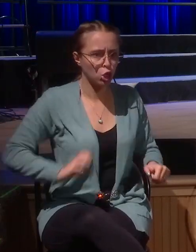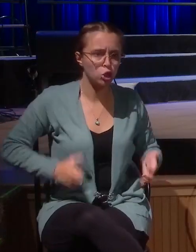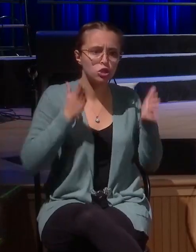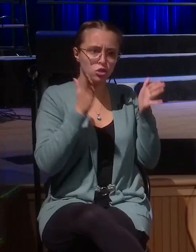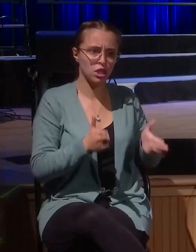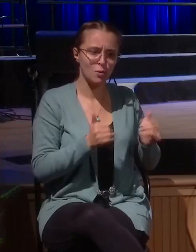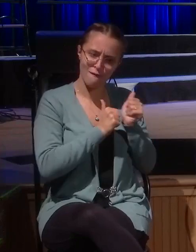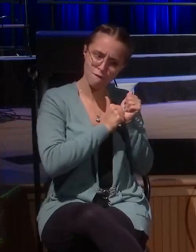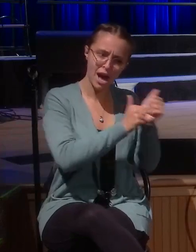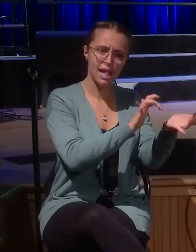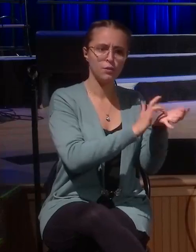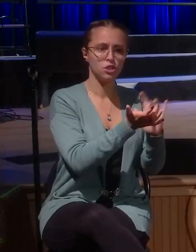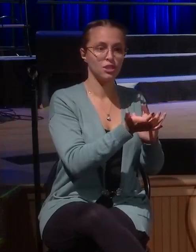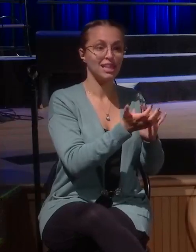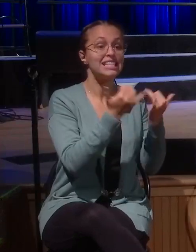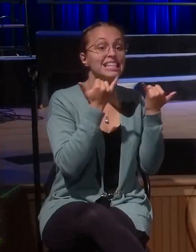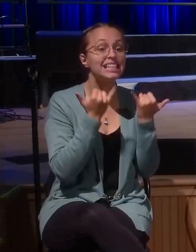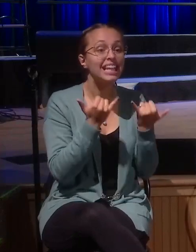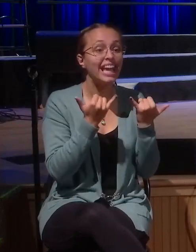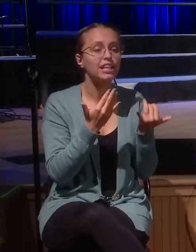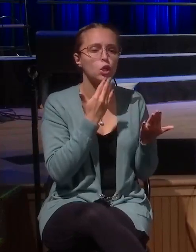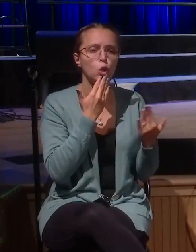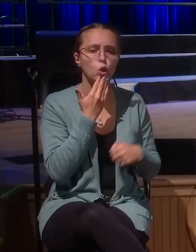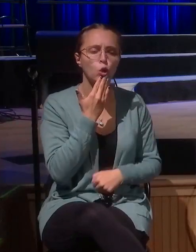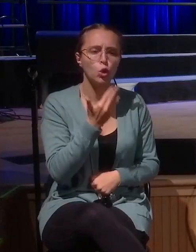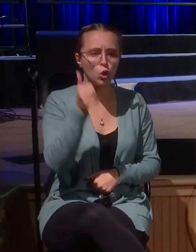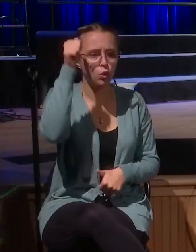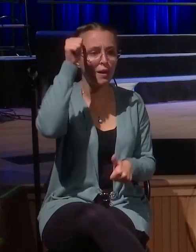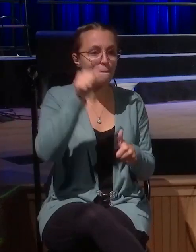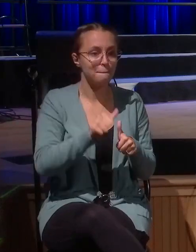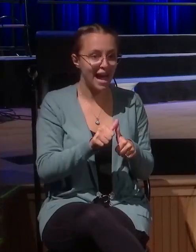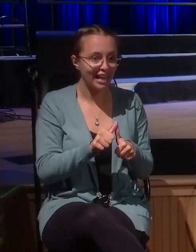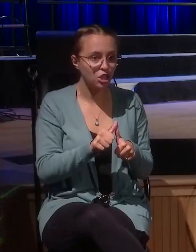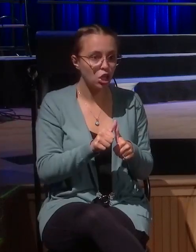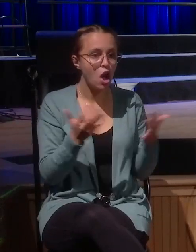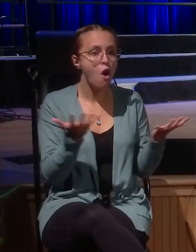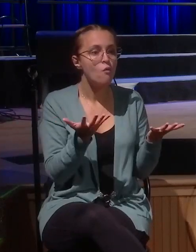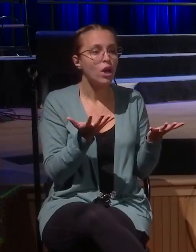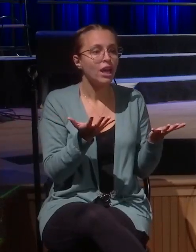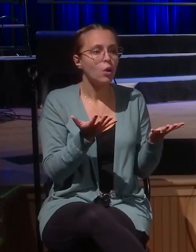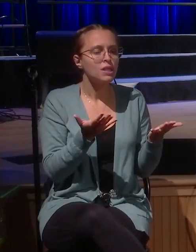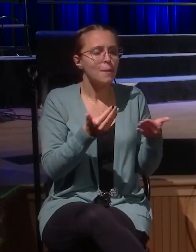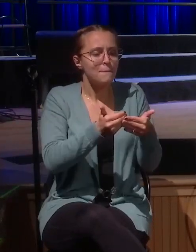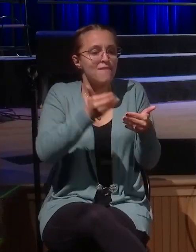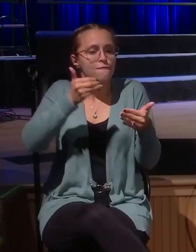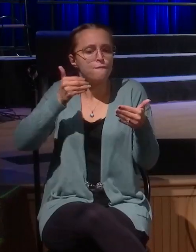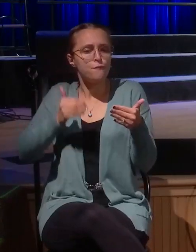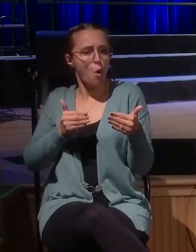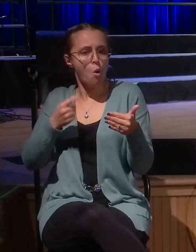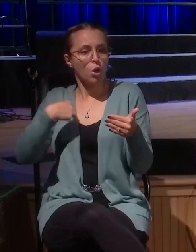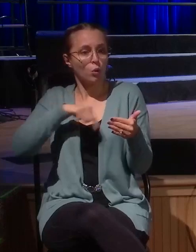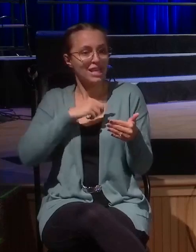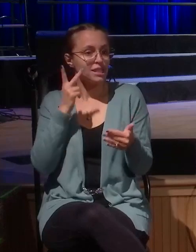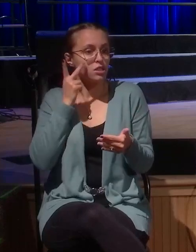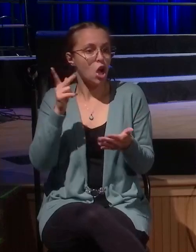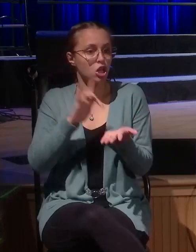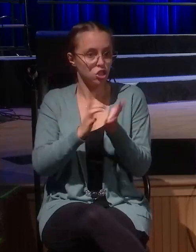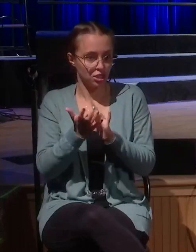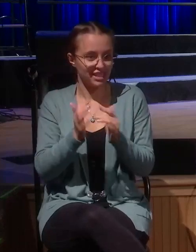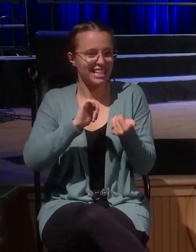this is a great reminder today of what it was before we saw Jesus and how we might act as Jesus passes